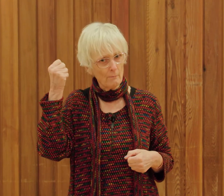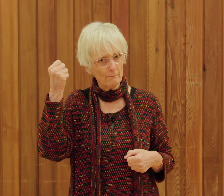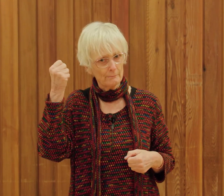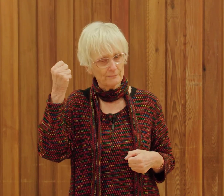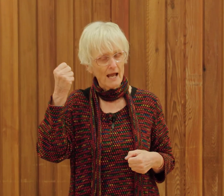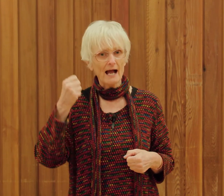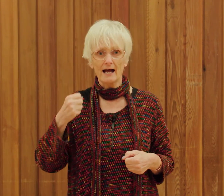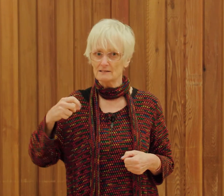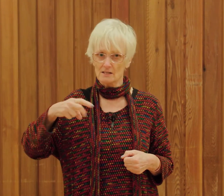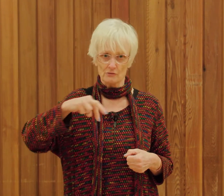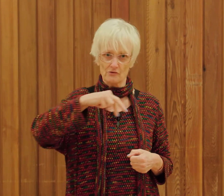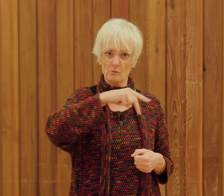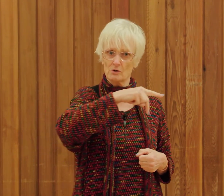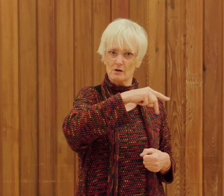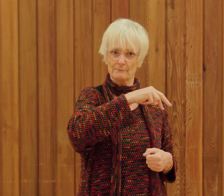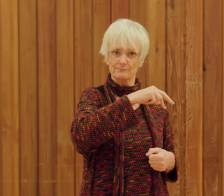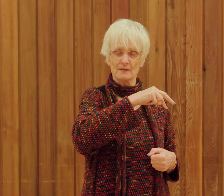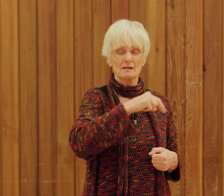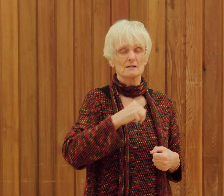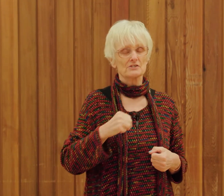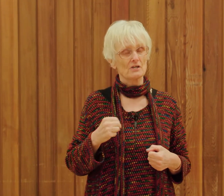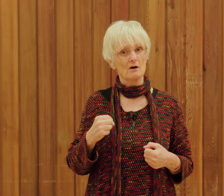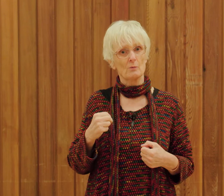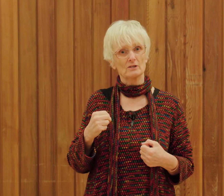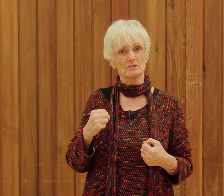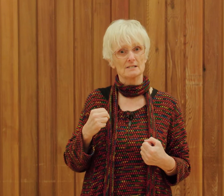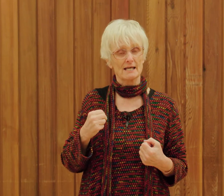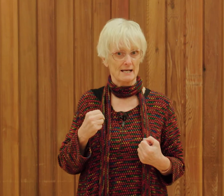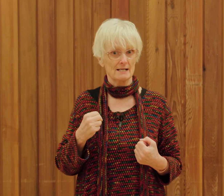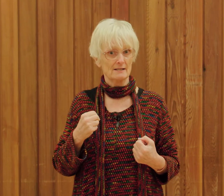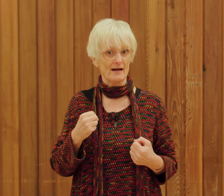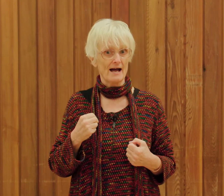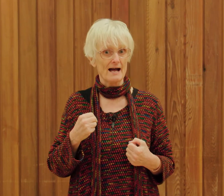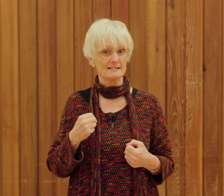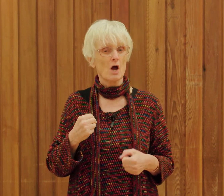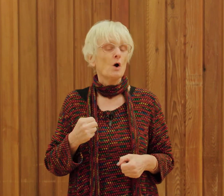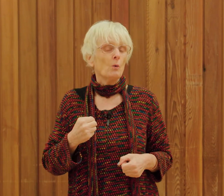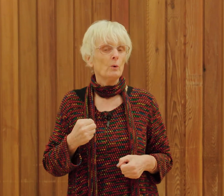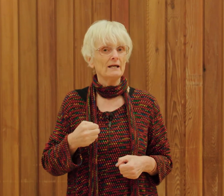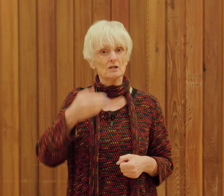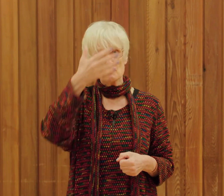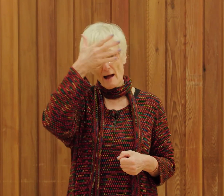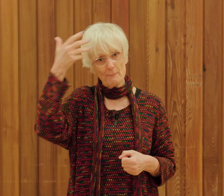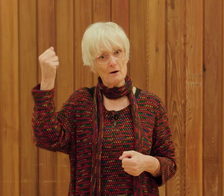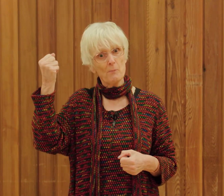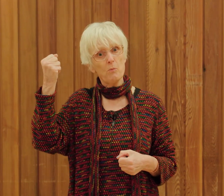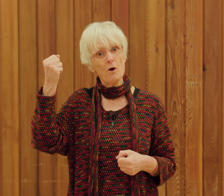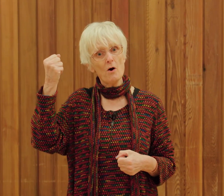and go for a walk so we could sing that as we could wrap up warm